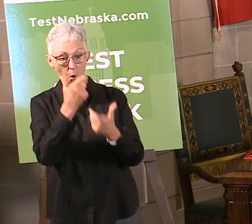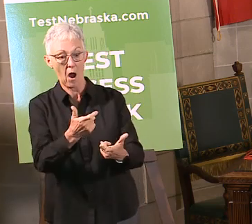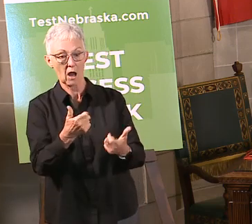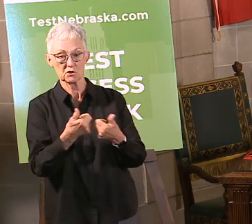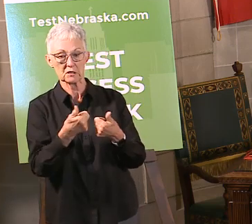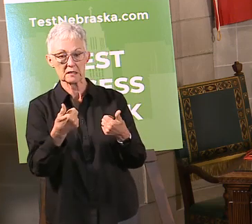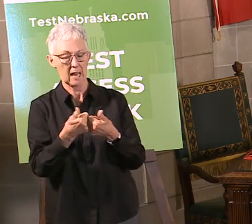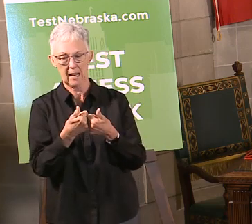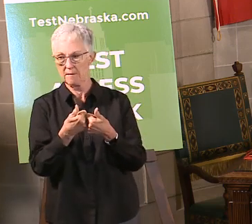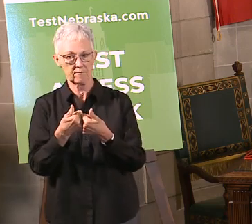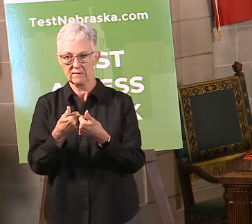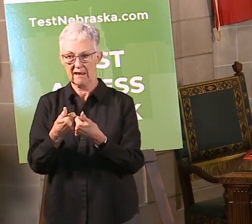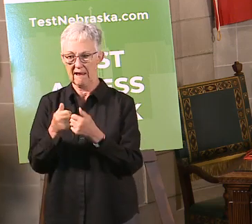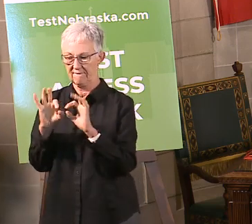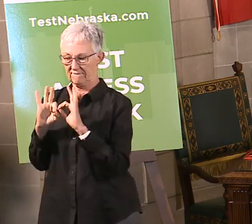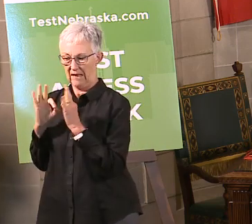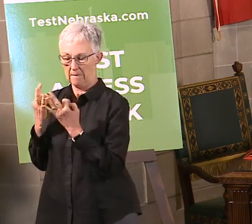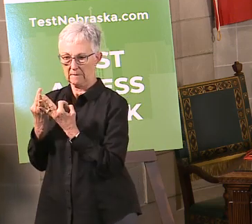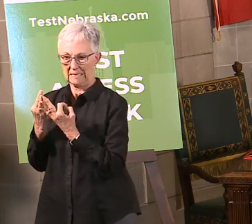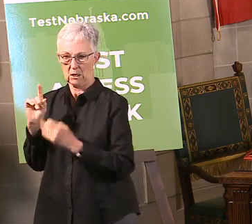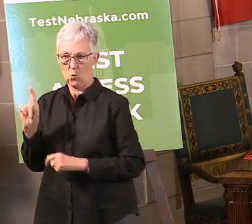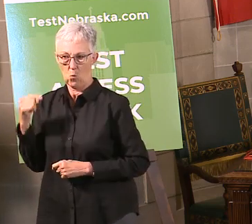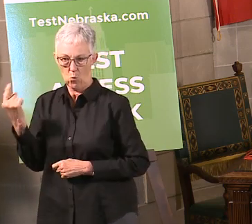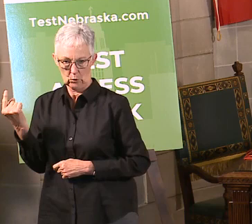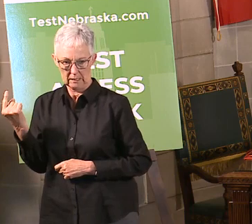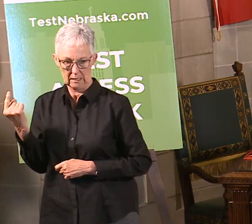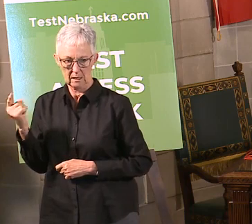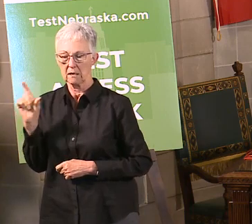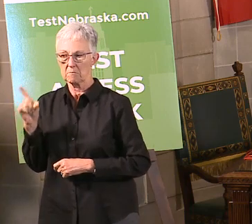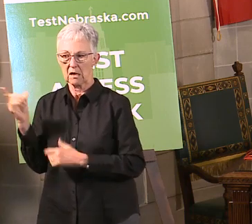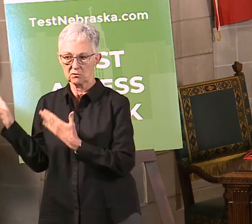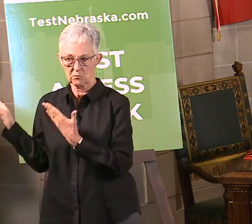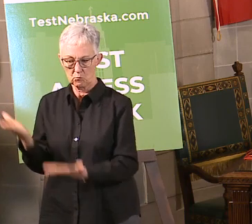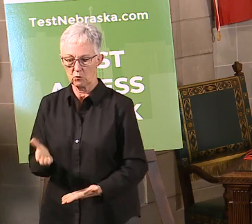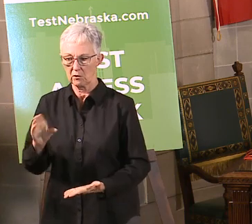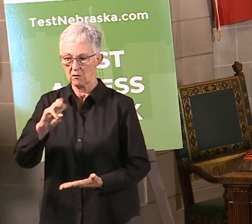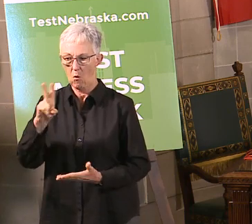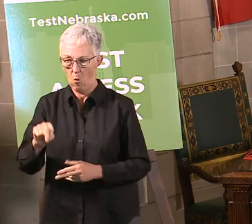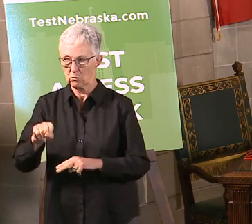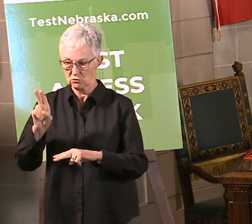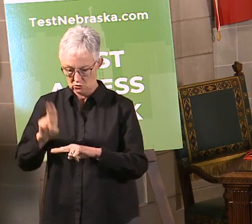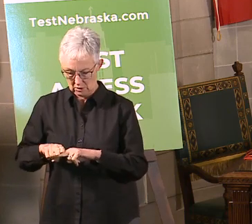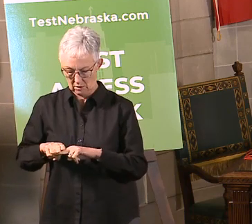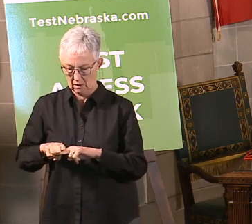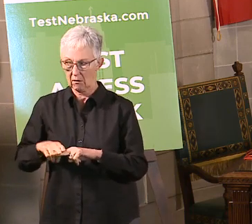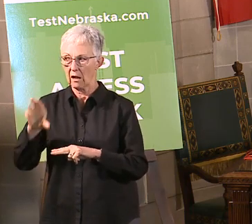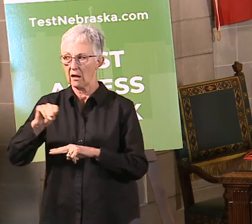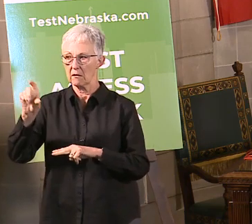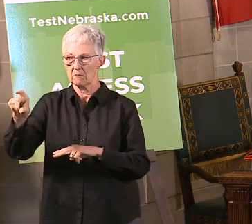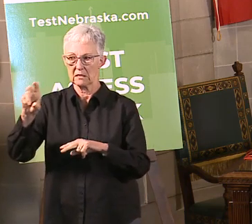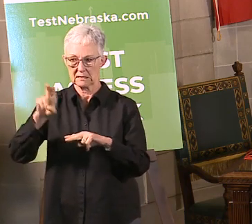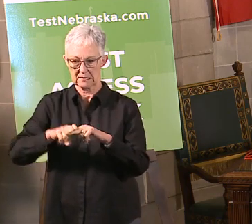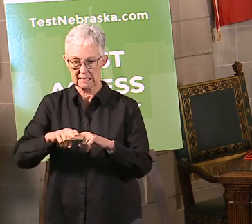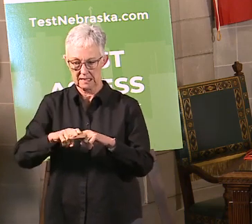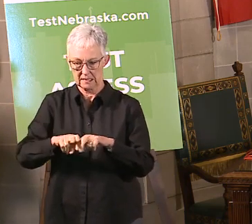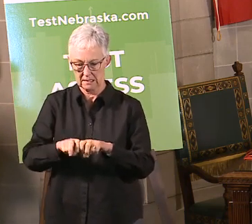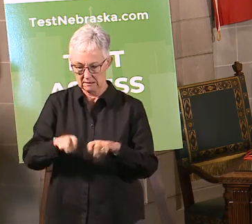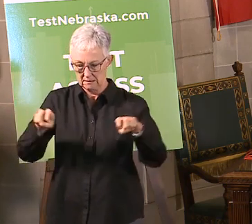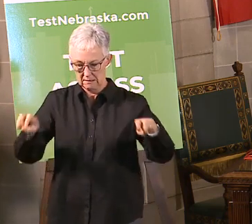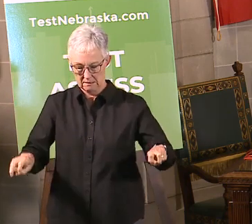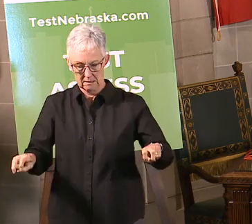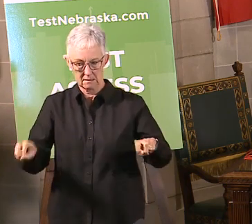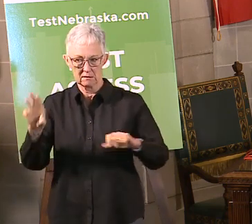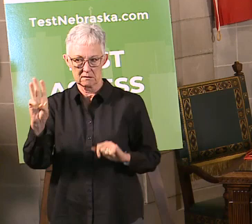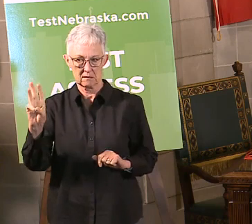members, and they have to bring their own chairs or stand during the games, and, again, be six-foot distance from everybody else. So, again, lots of